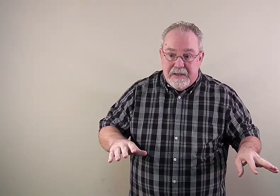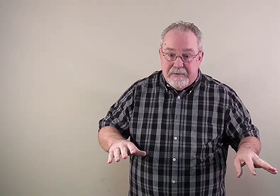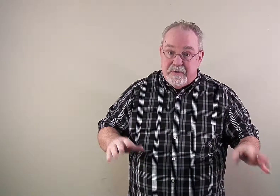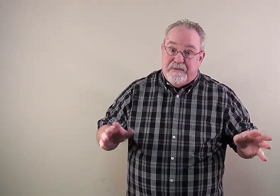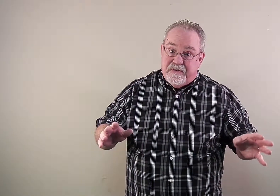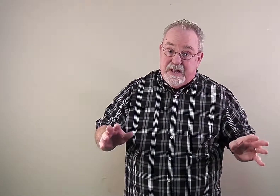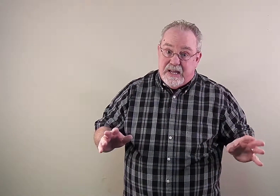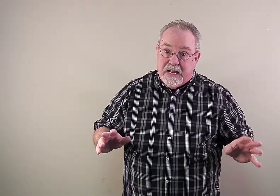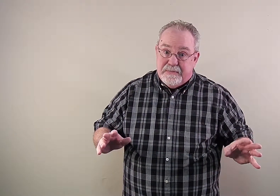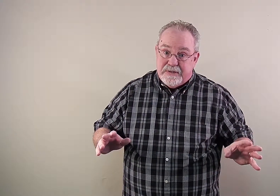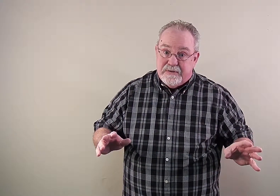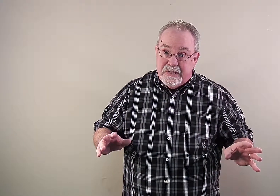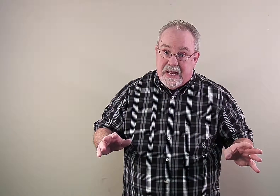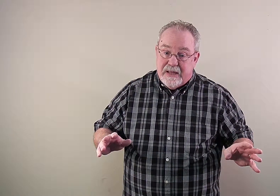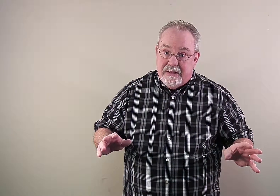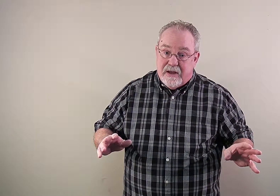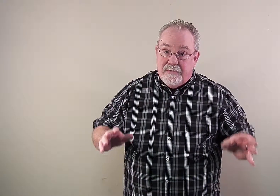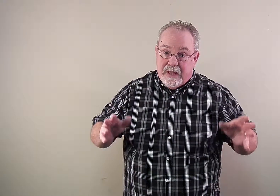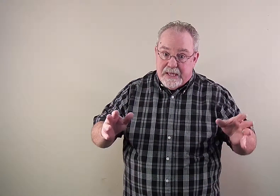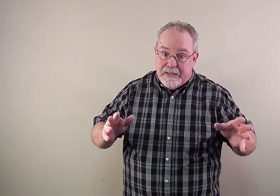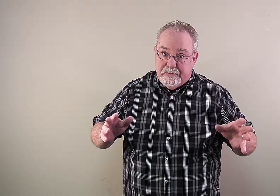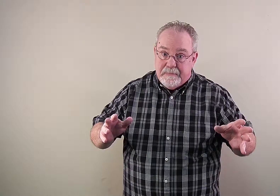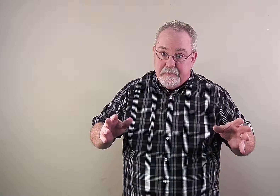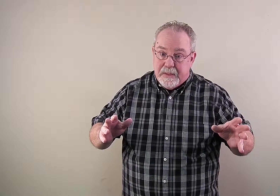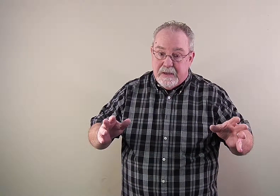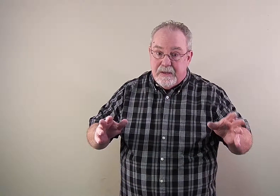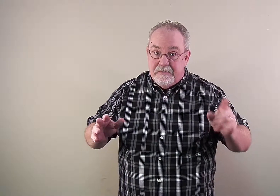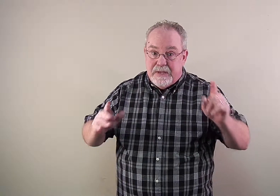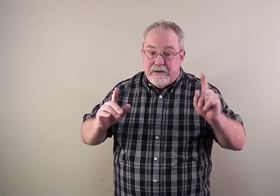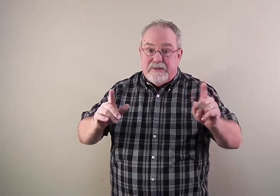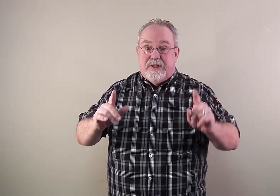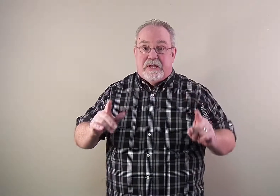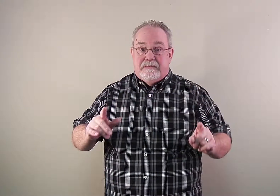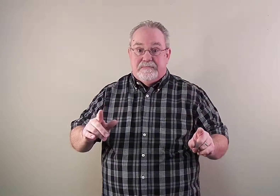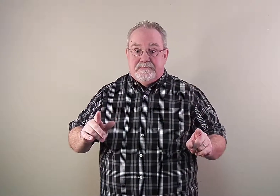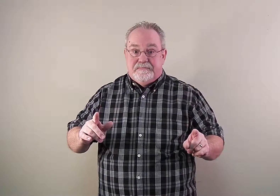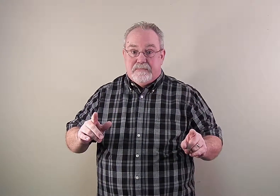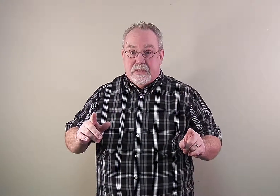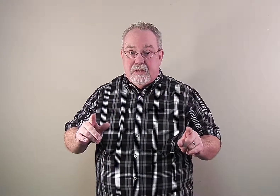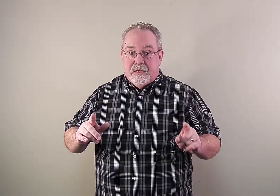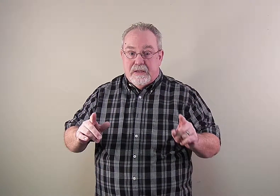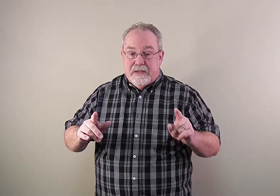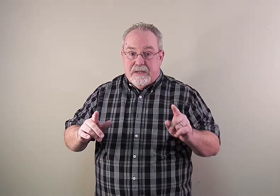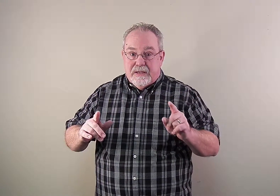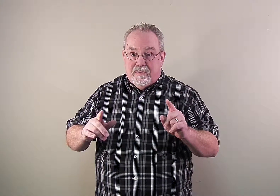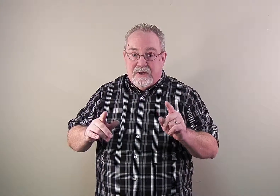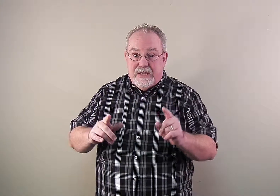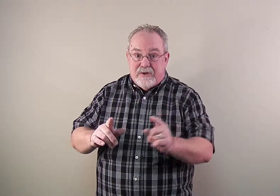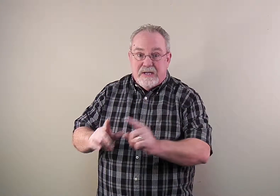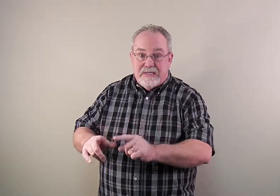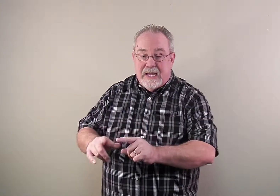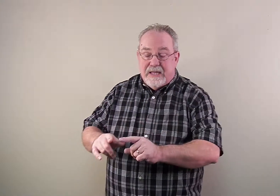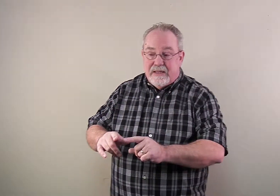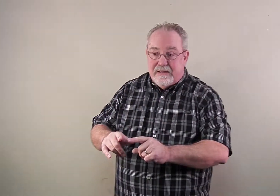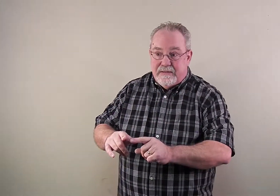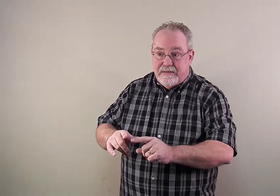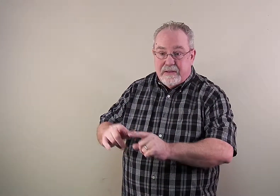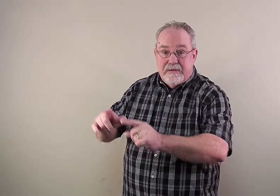Really funny kind of episode today. I hope you liked it. But here's the thing. What he tried to take, you know,